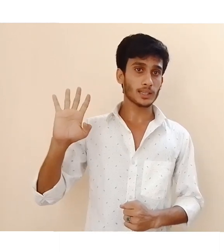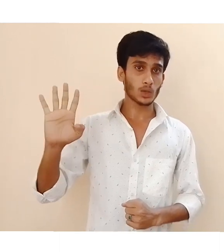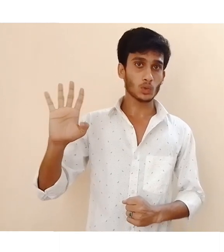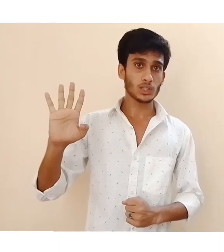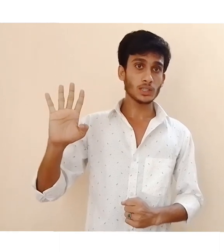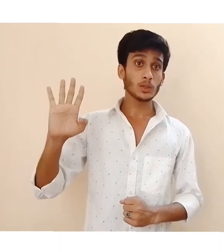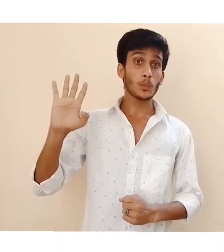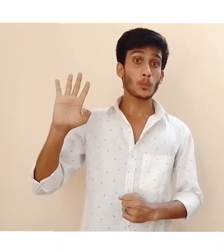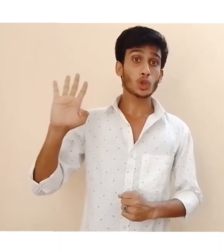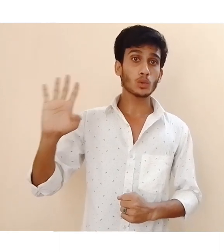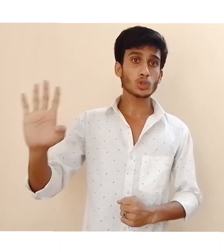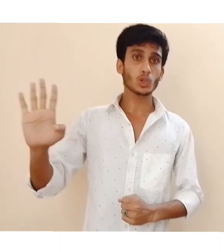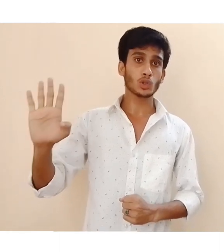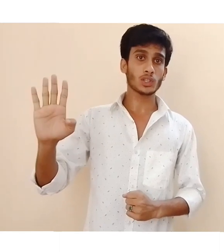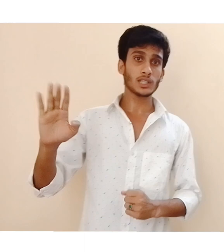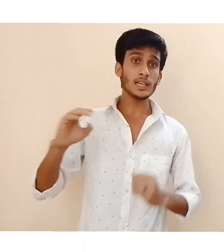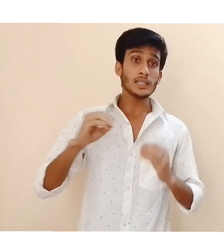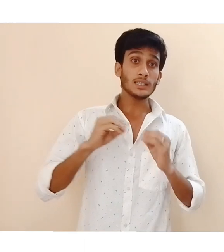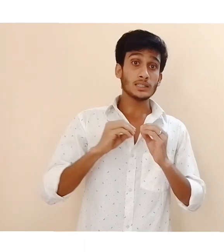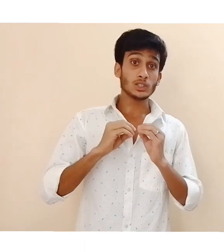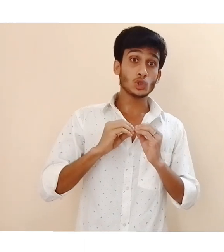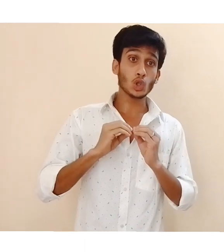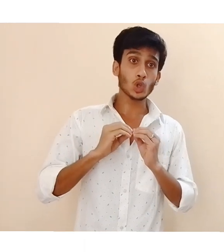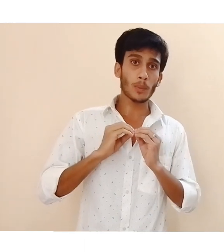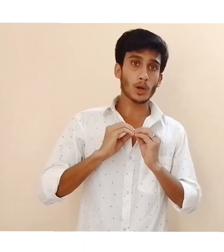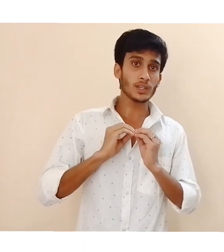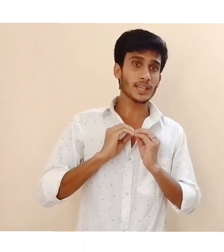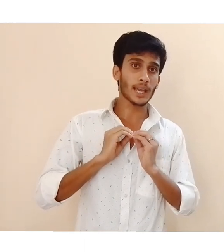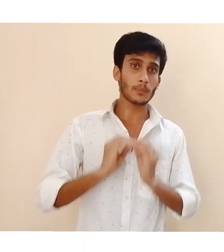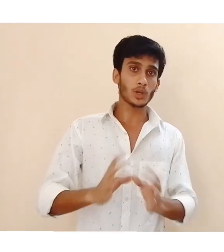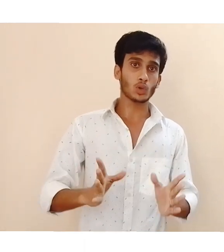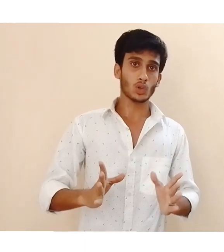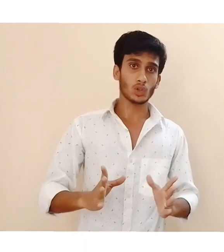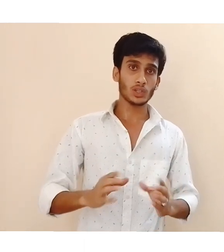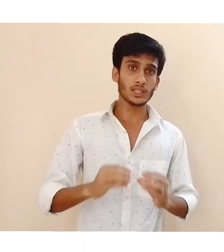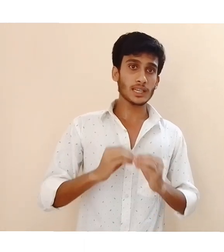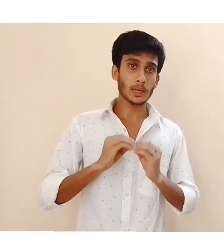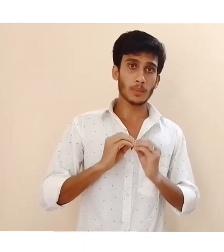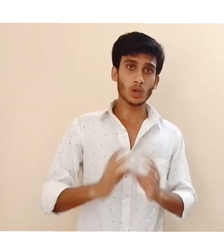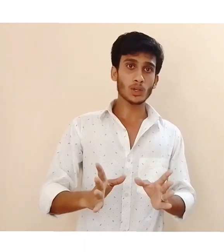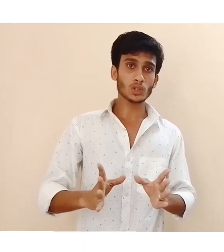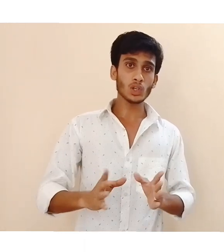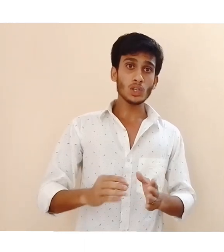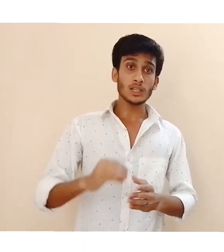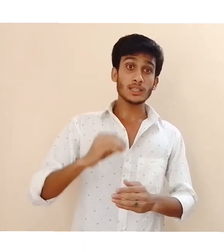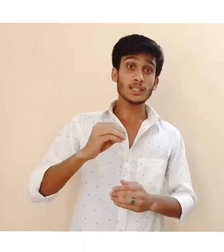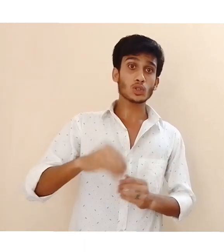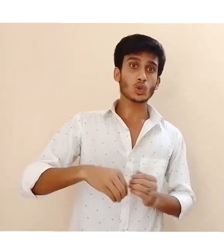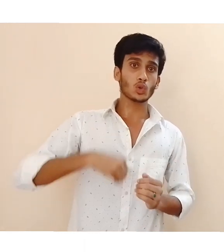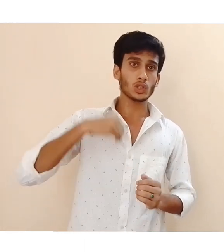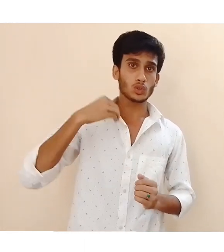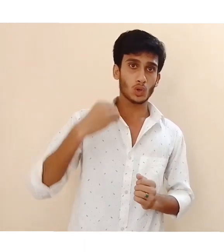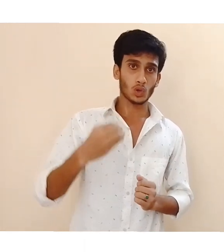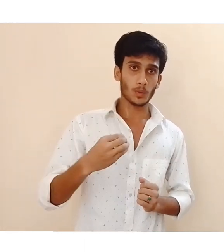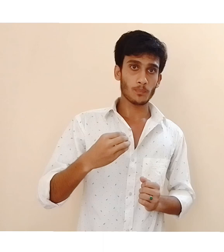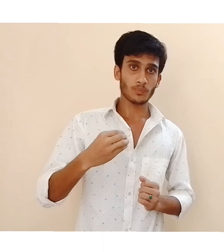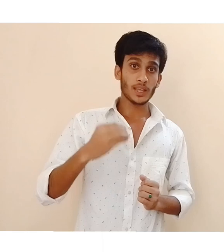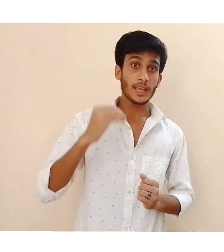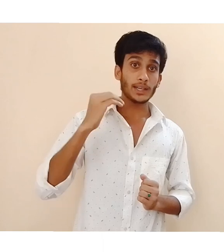number we about the being. If we biology, we human being. And the